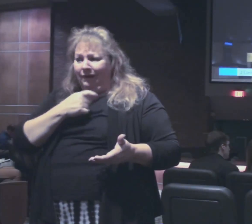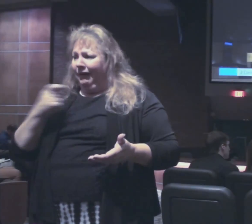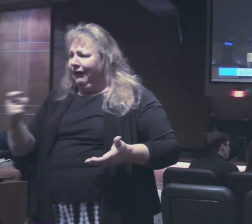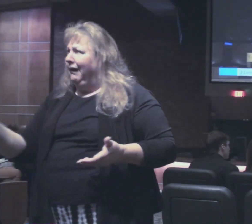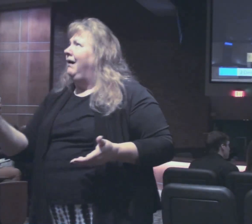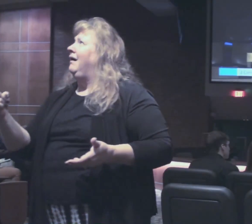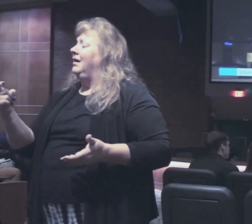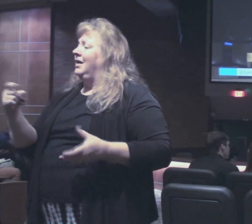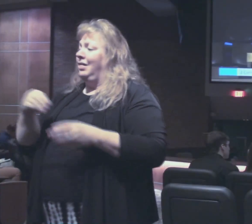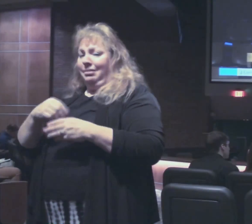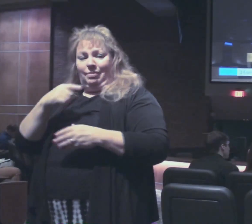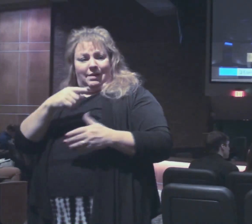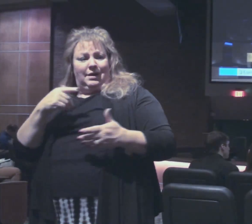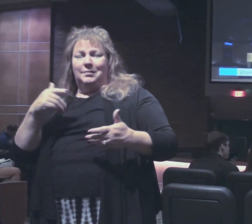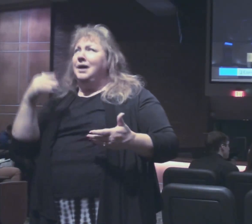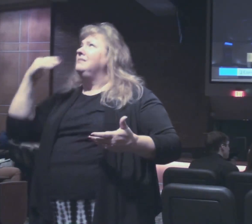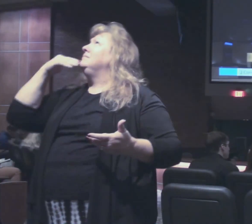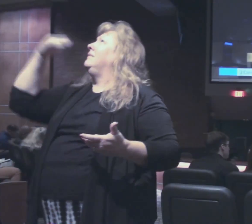needs through you